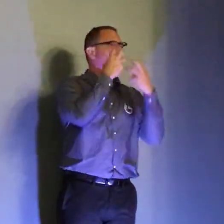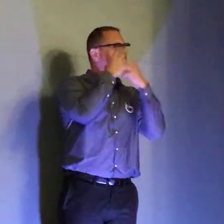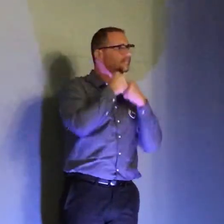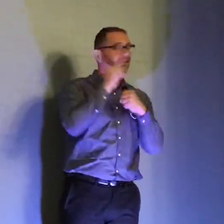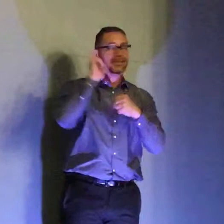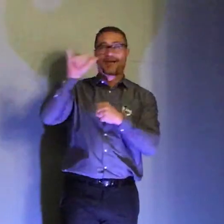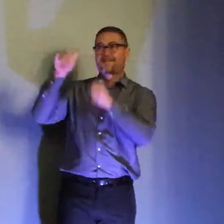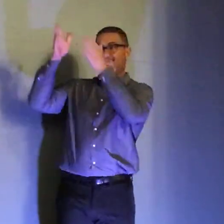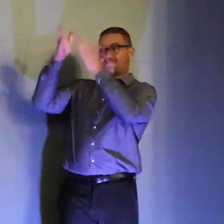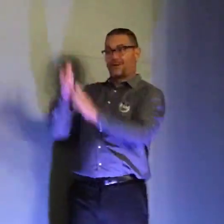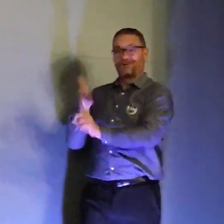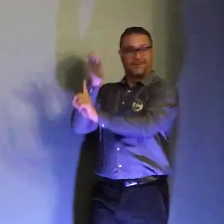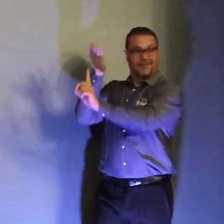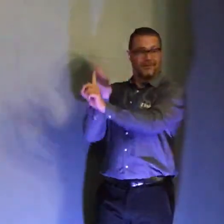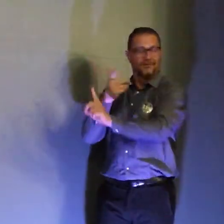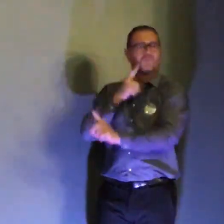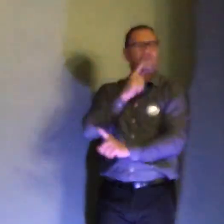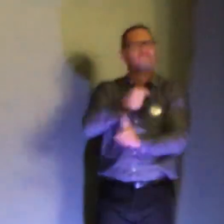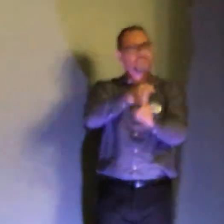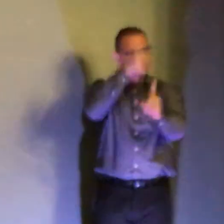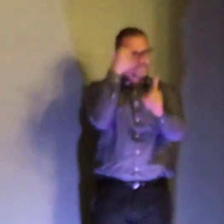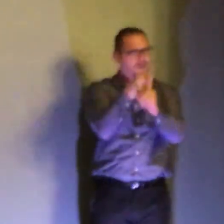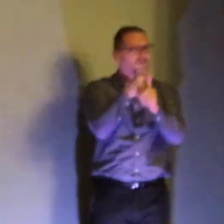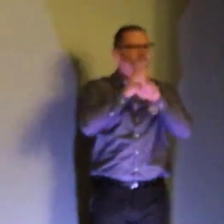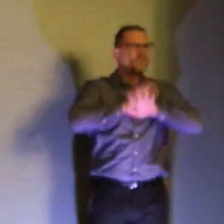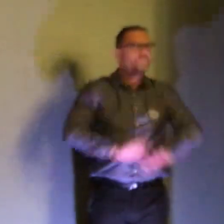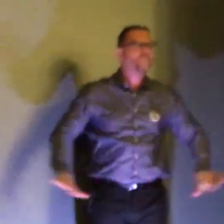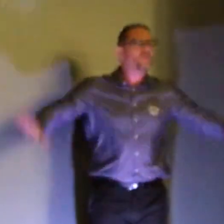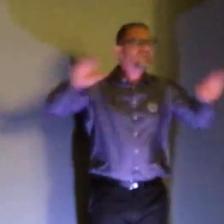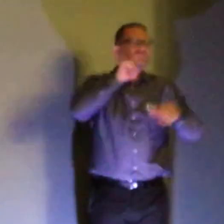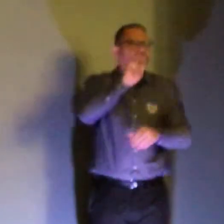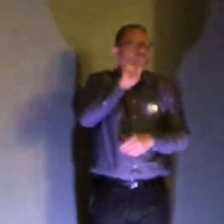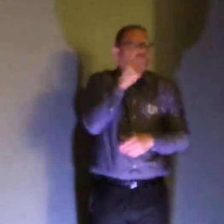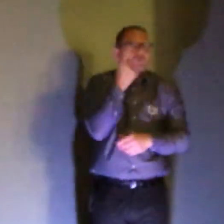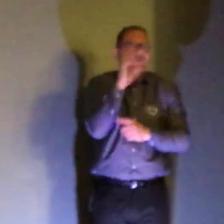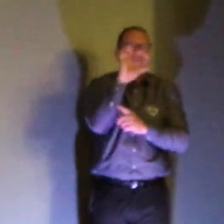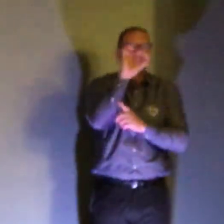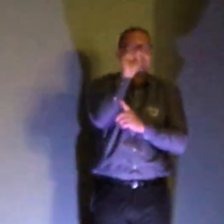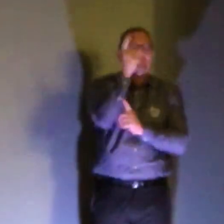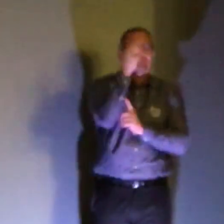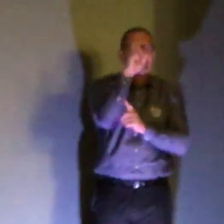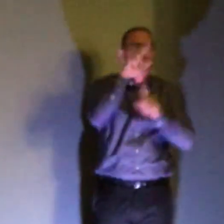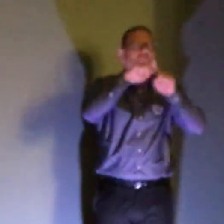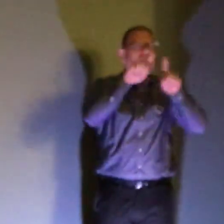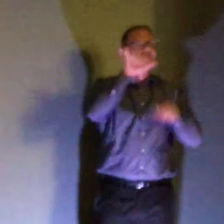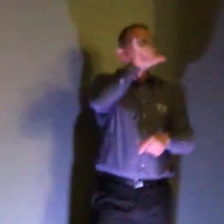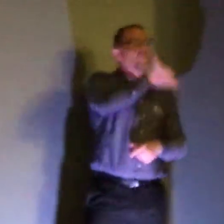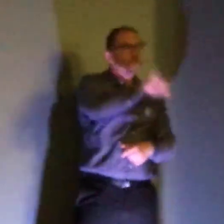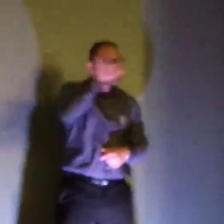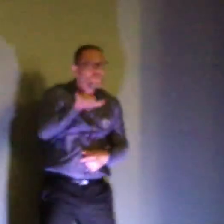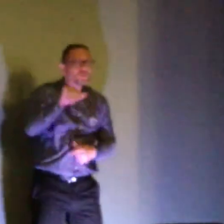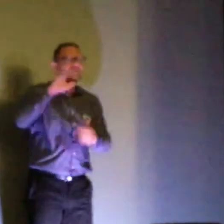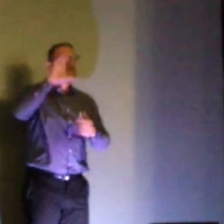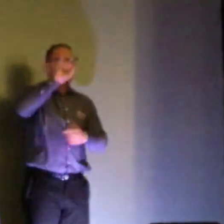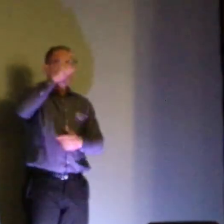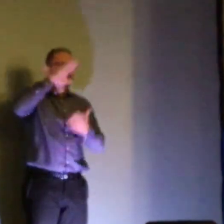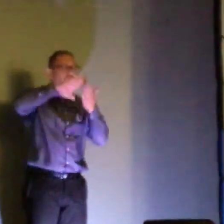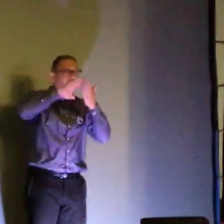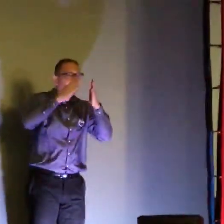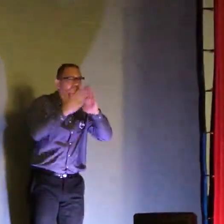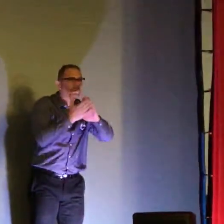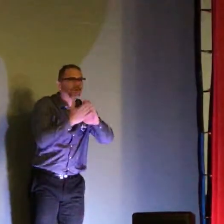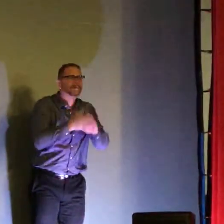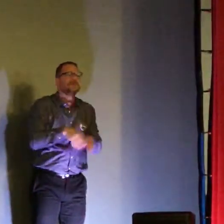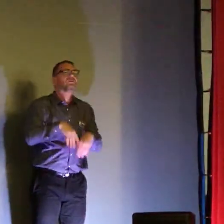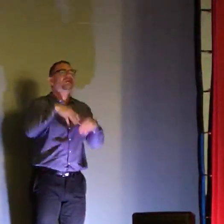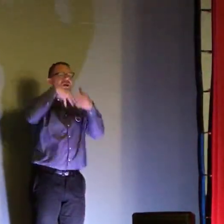some of you to say a few things now Don's presence on campus not only